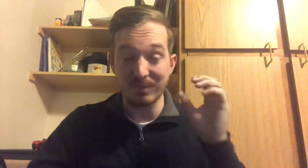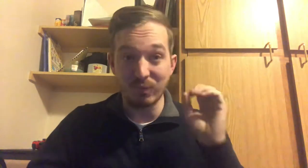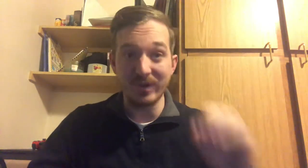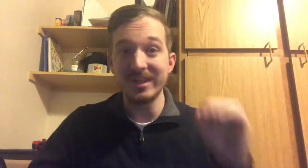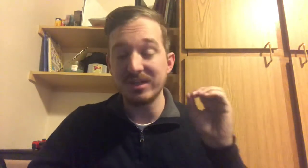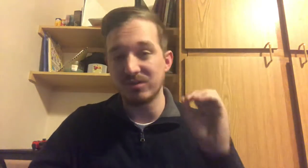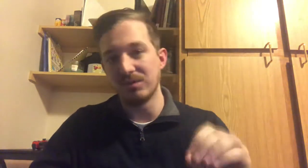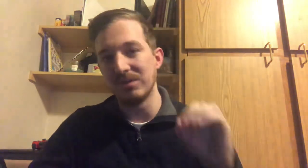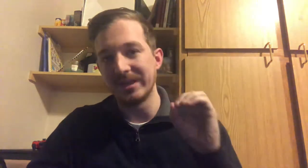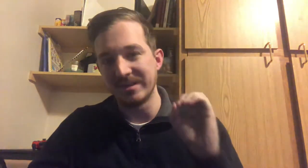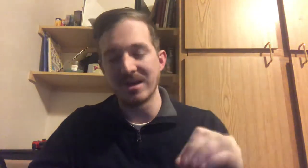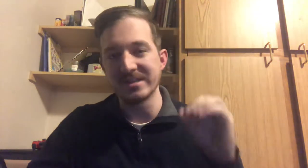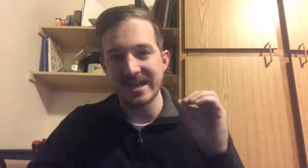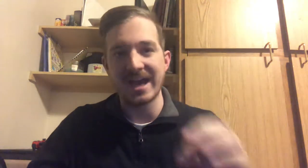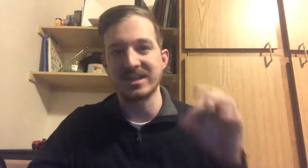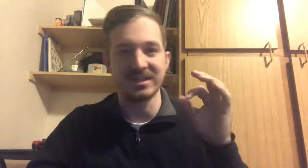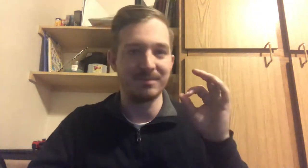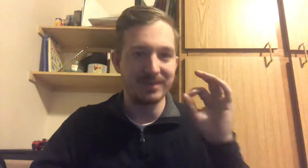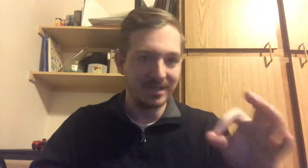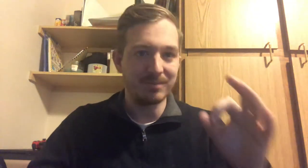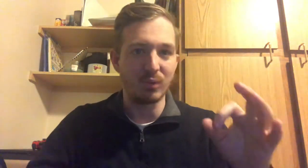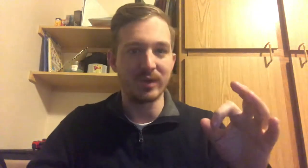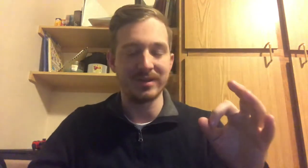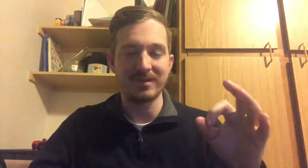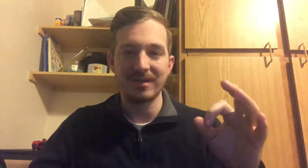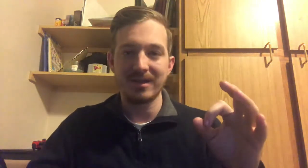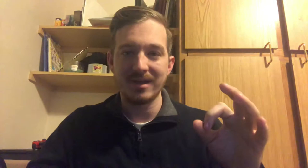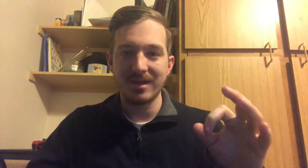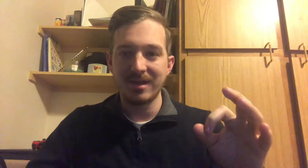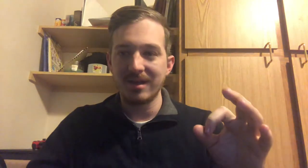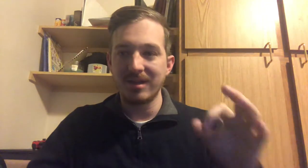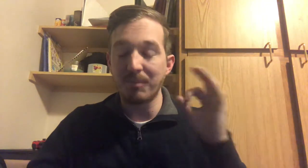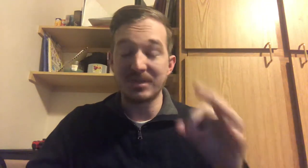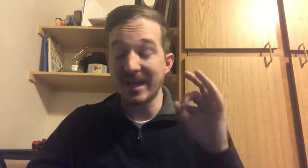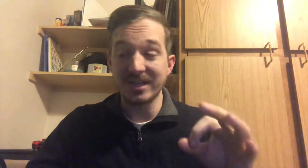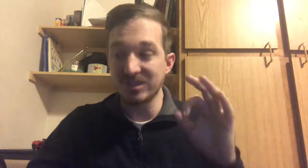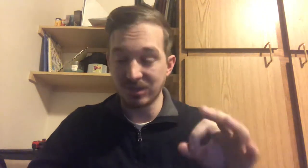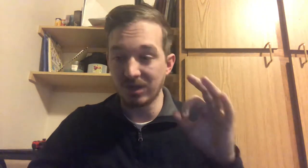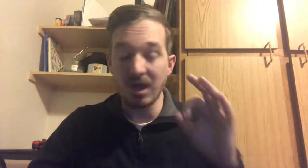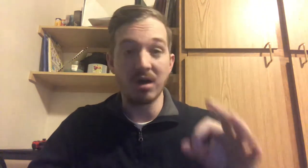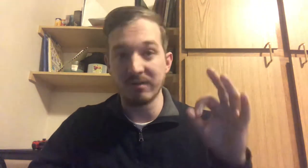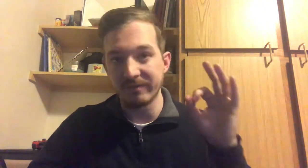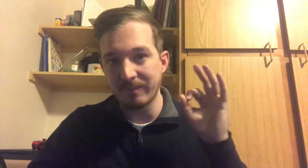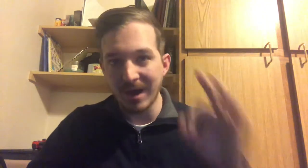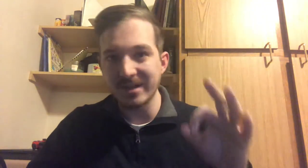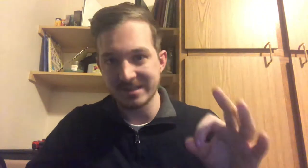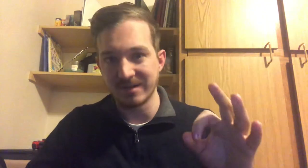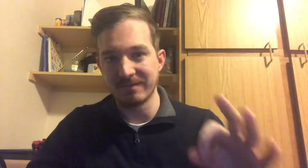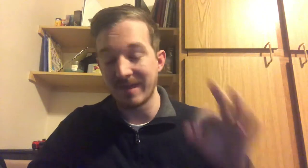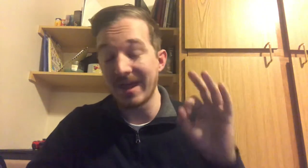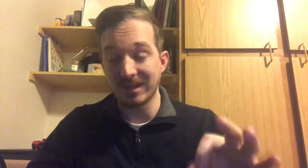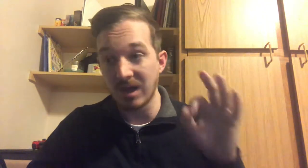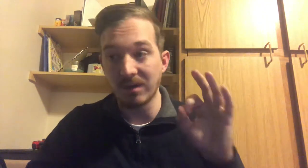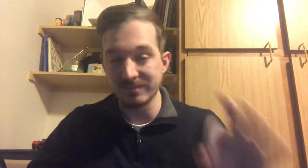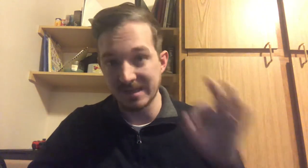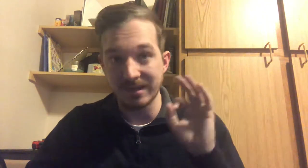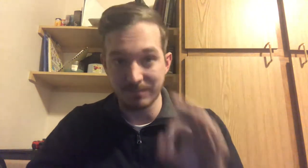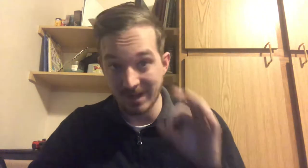really truly does actually pinpoint the potential of positive that comes in my